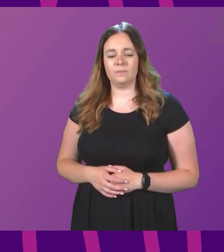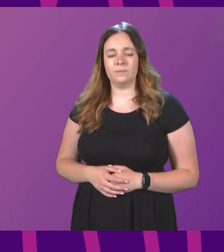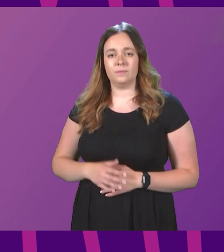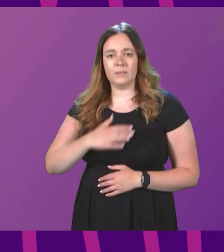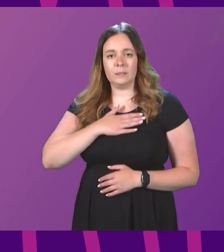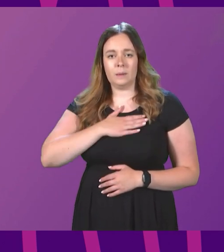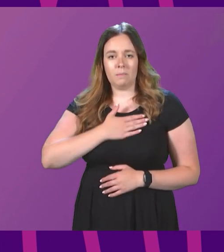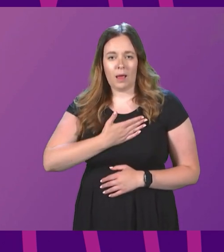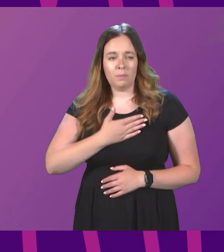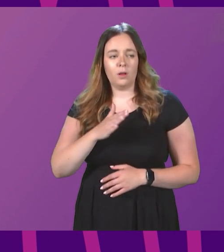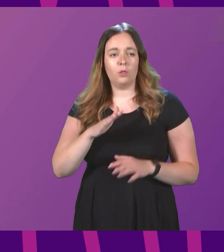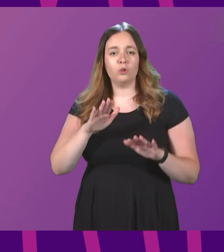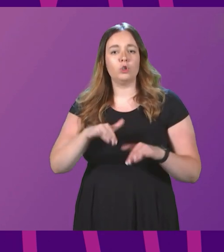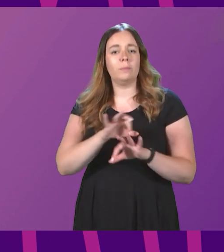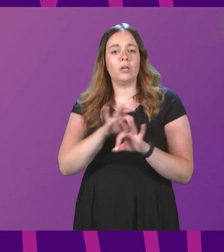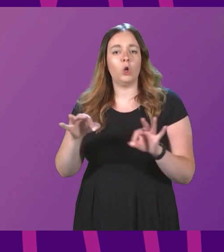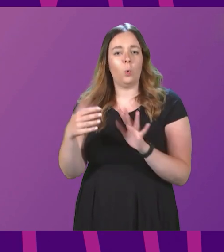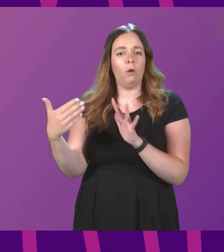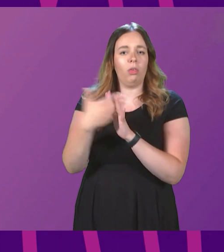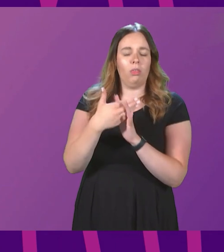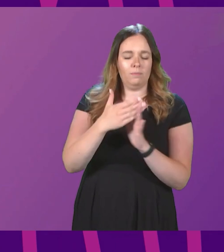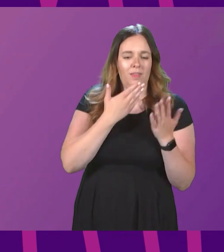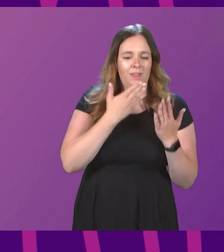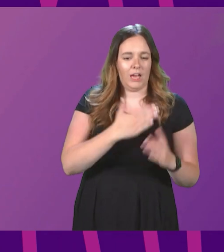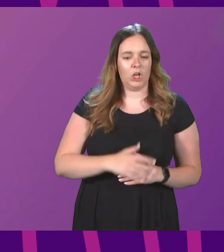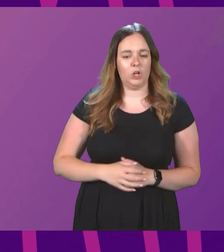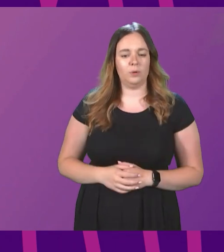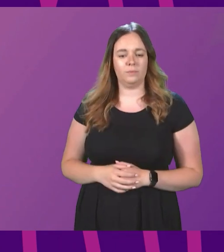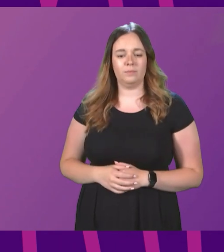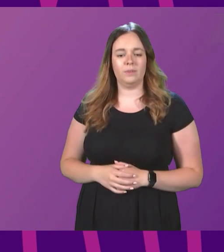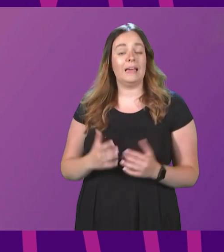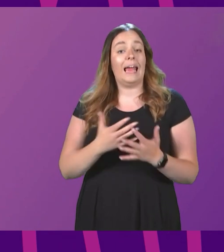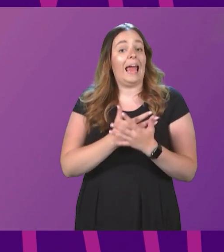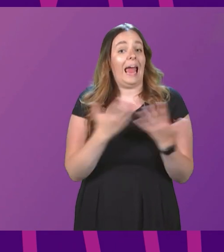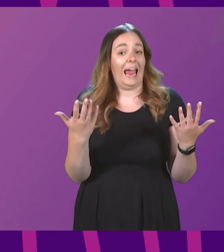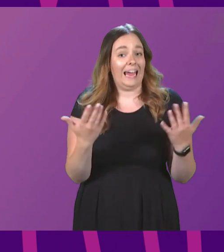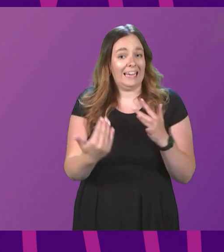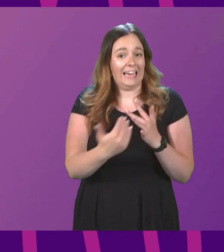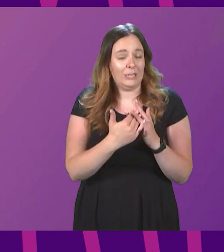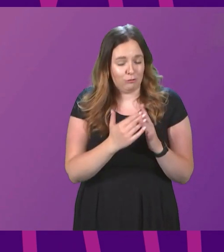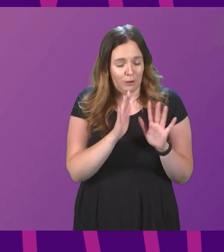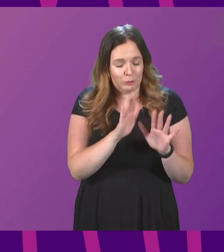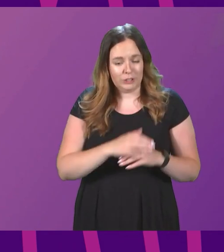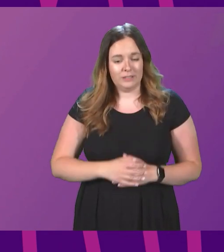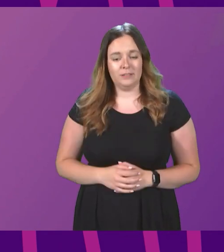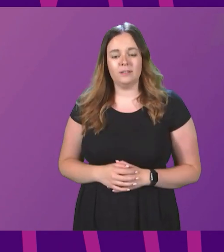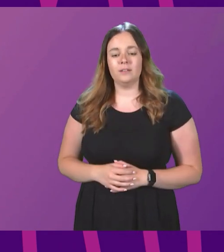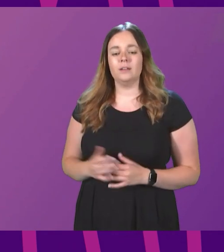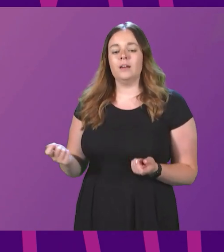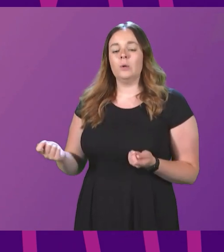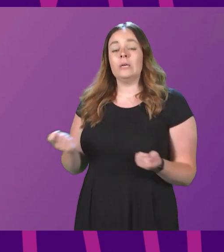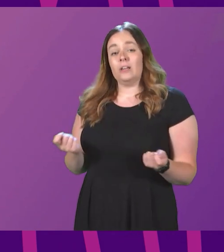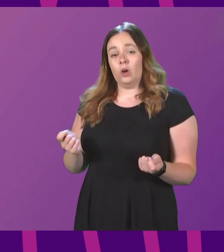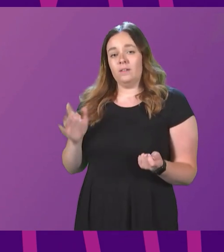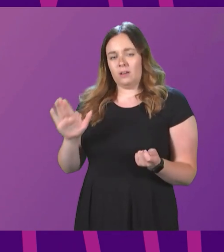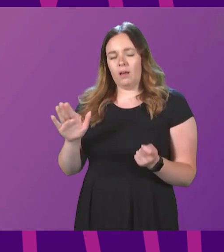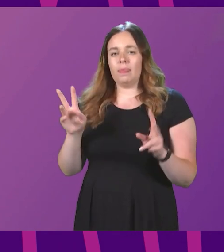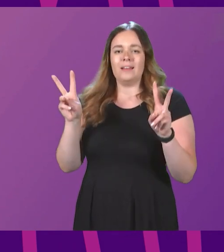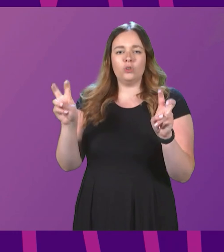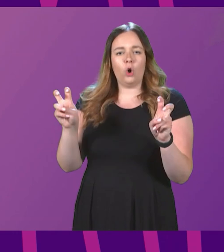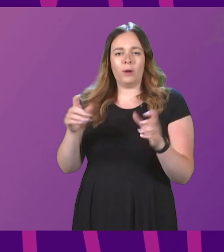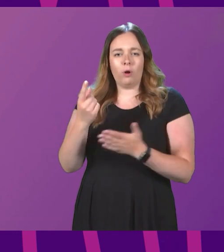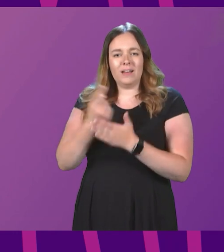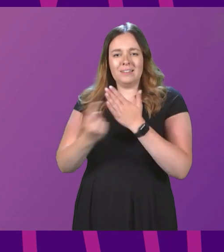Members. there should be no interruptions. Thank you. Any interruptions. Thank you. Presiding officer, the issue of independence